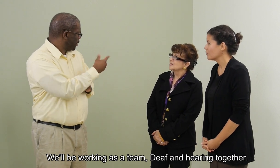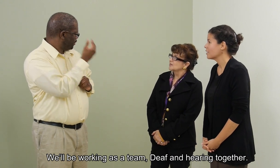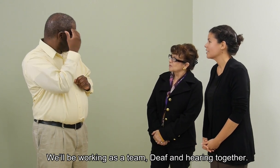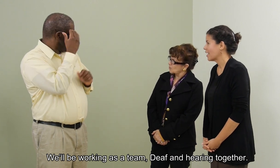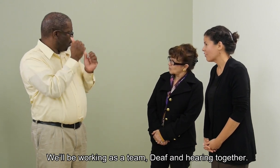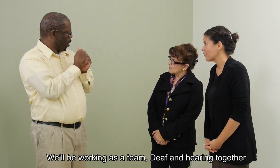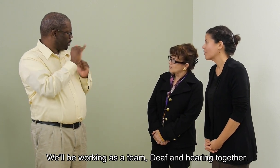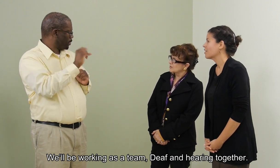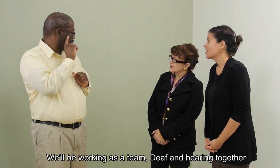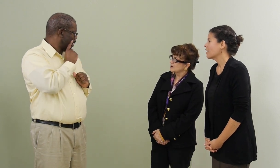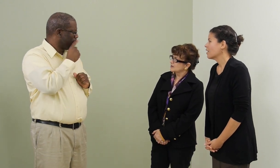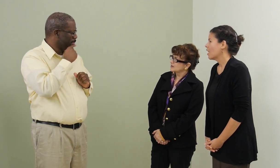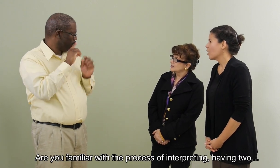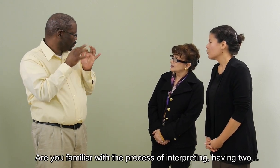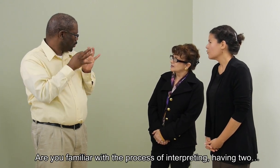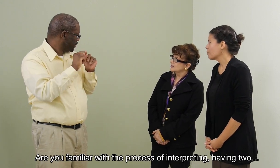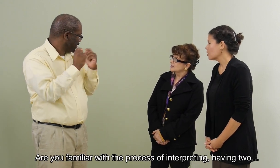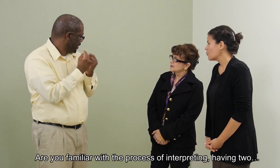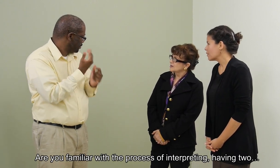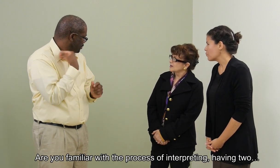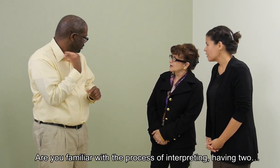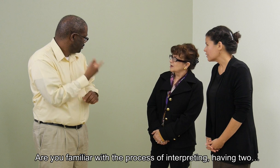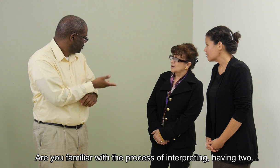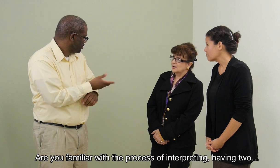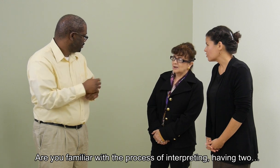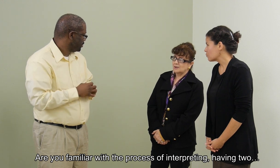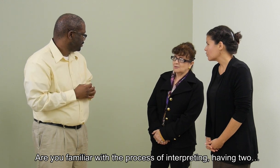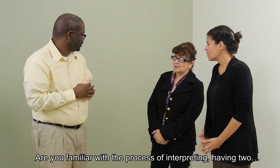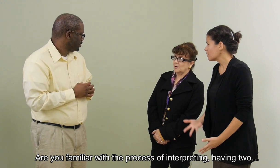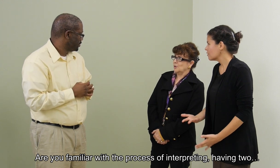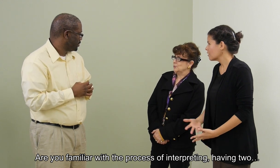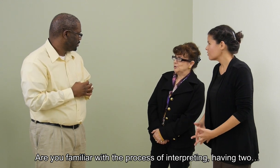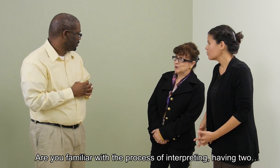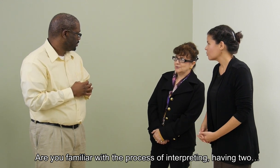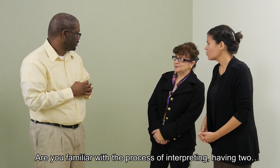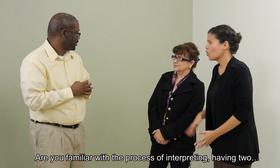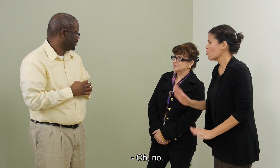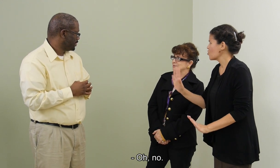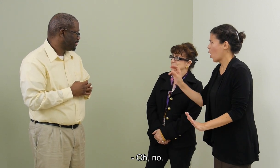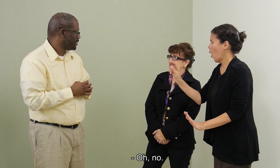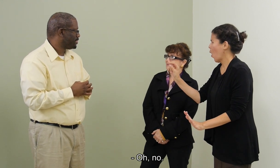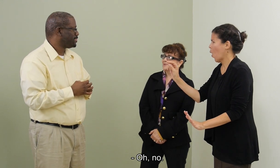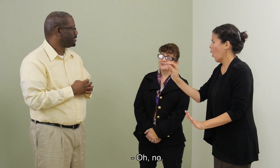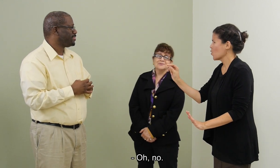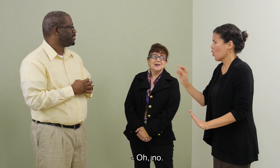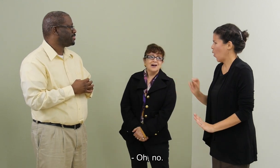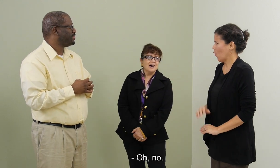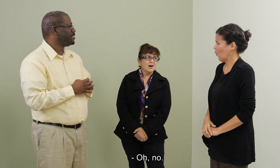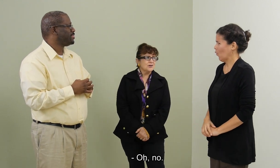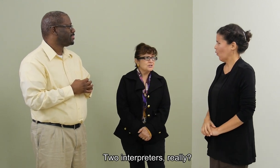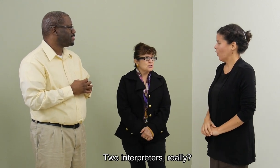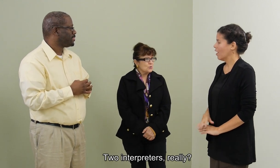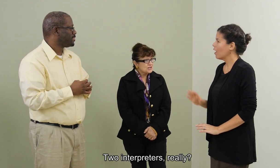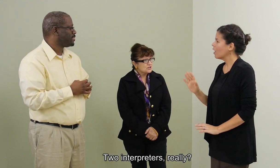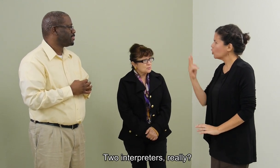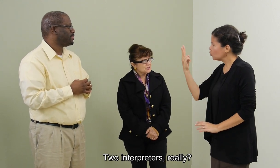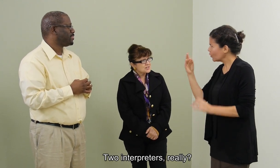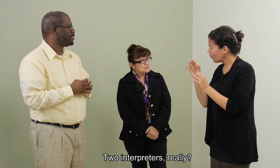hearing together. Are you familiar with the process of interpreting? Oh, no. No, no, no. Two interpreters,